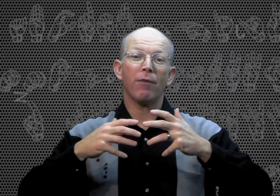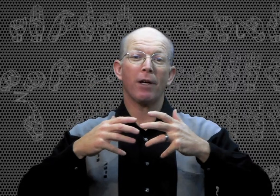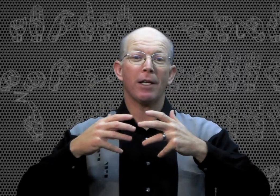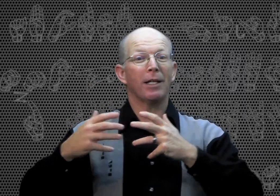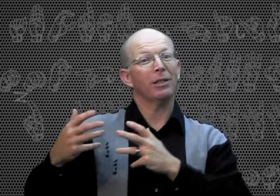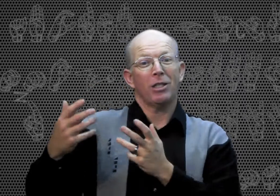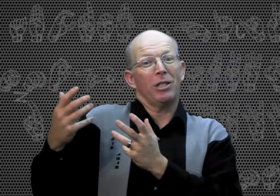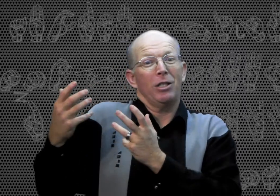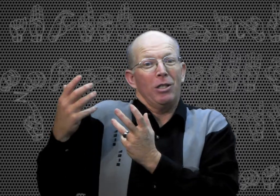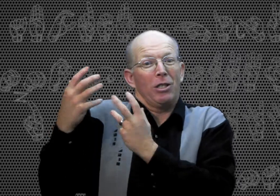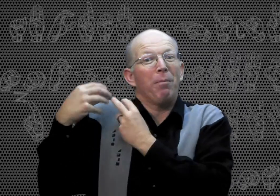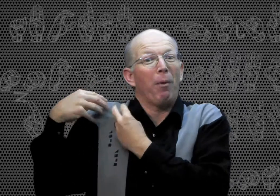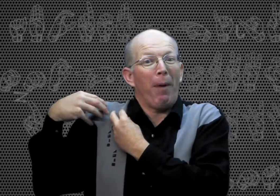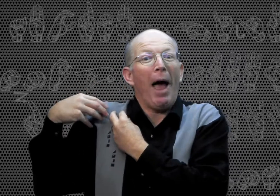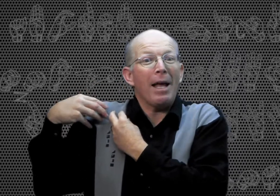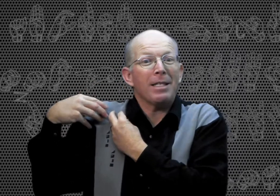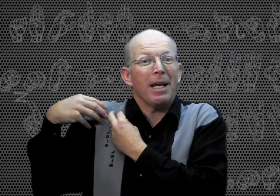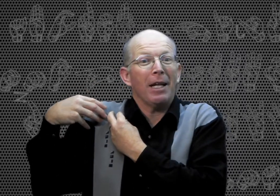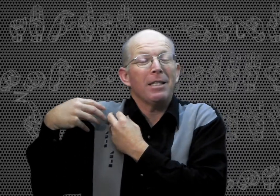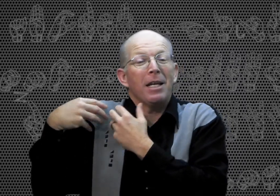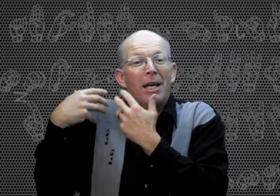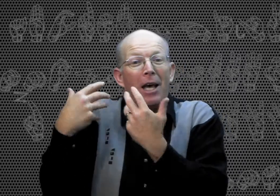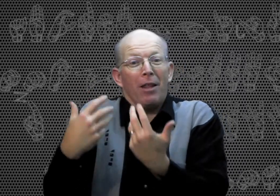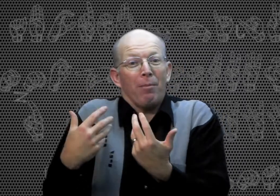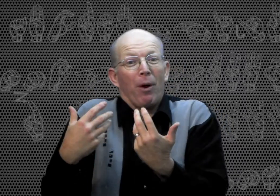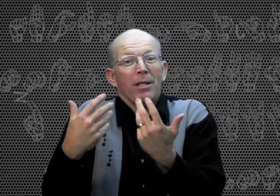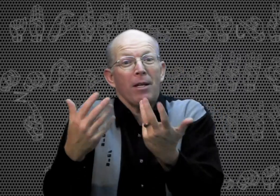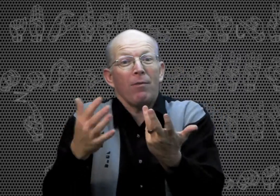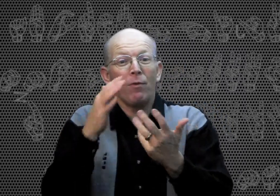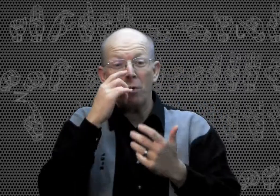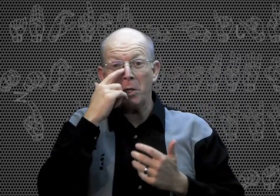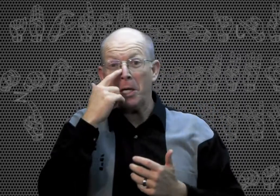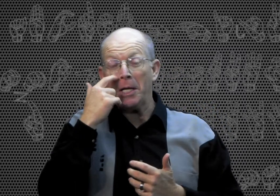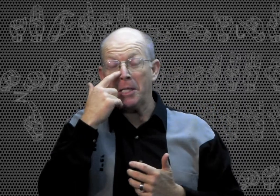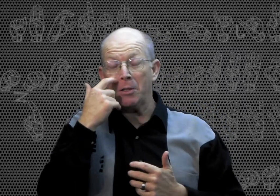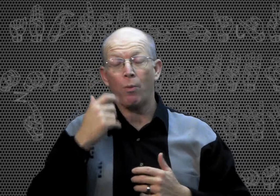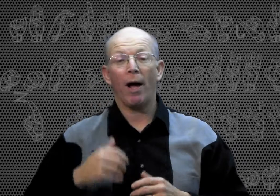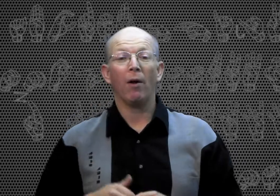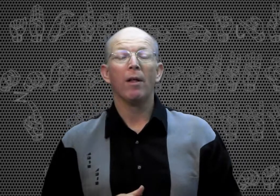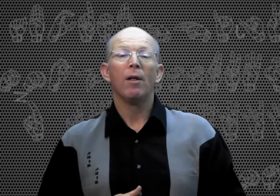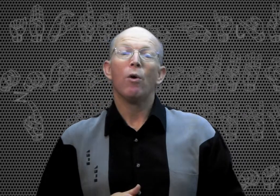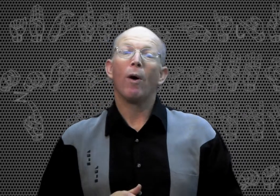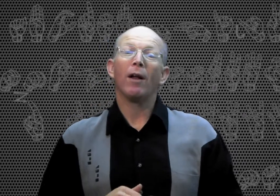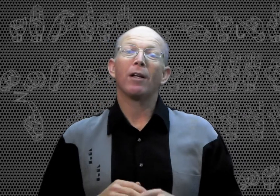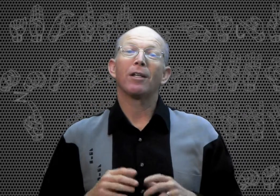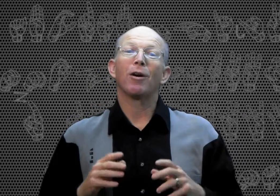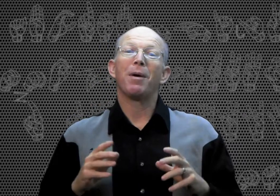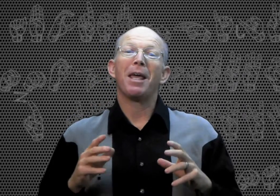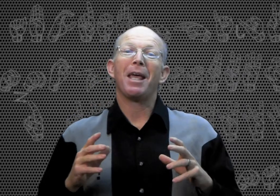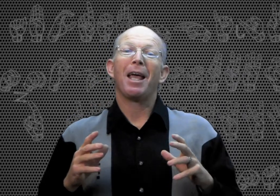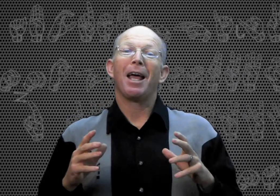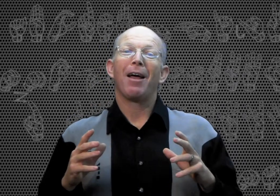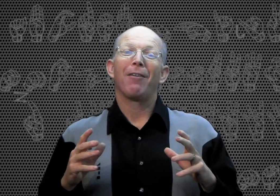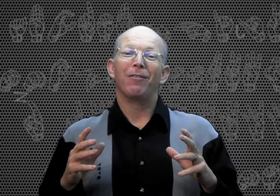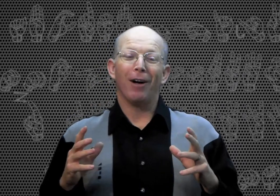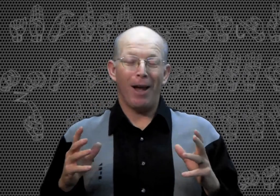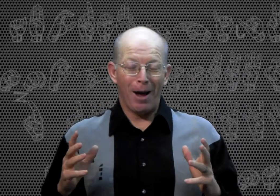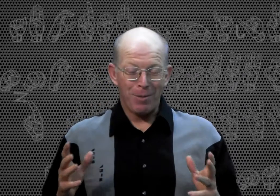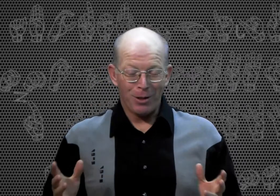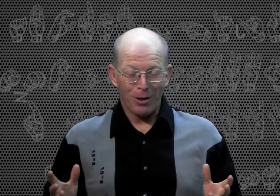different just simple past tense and then present and future tense as well. Well, you'll be very happy to